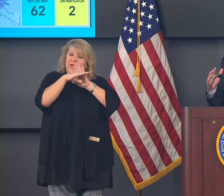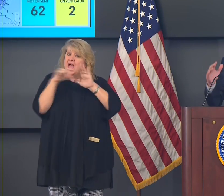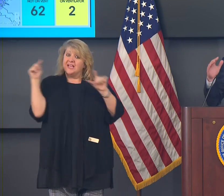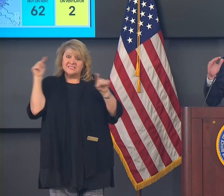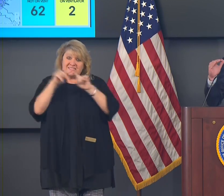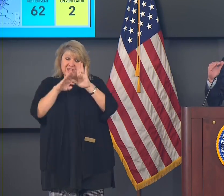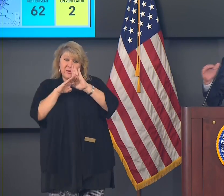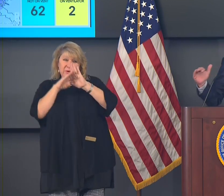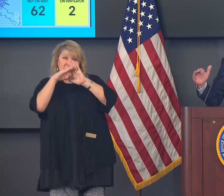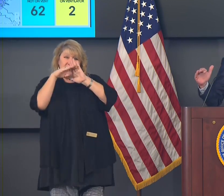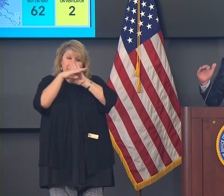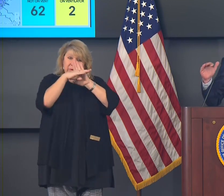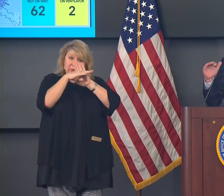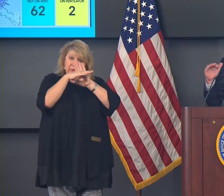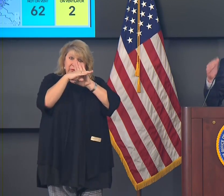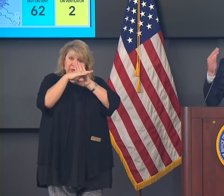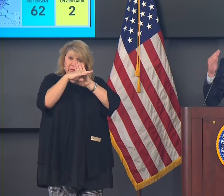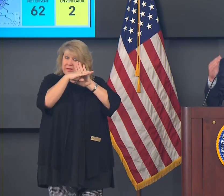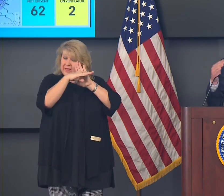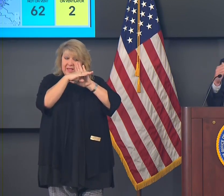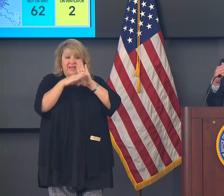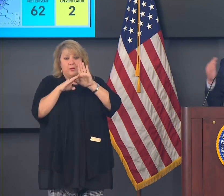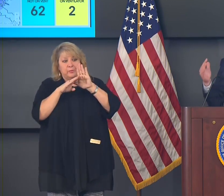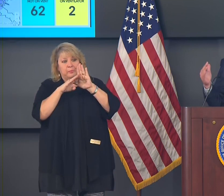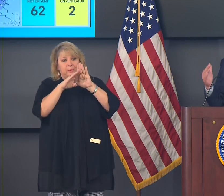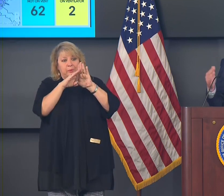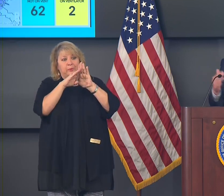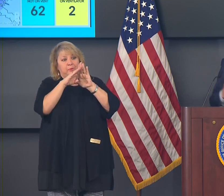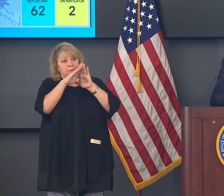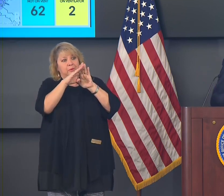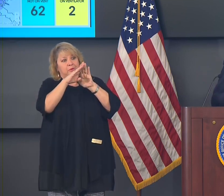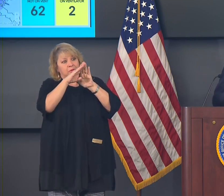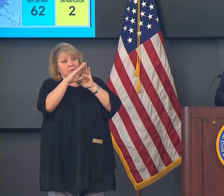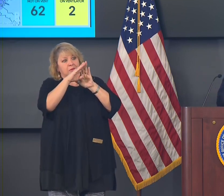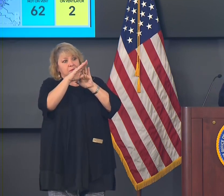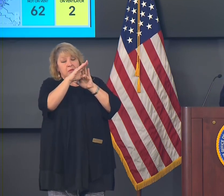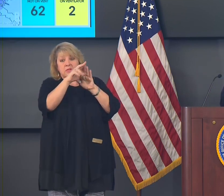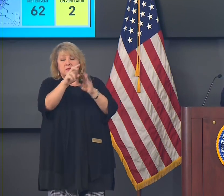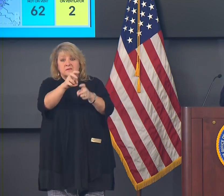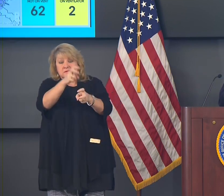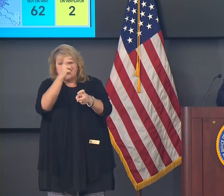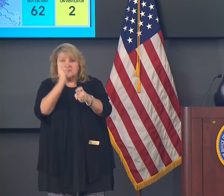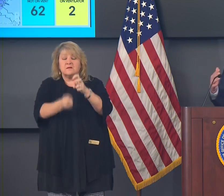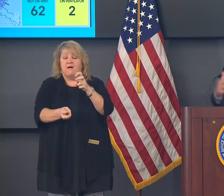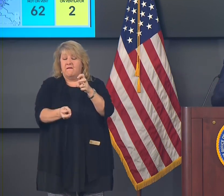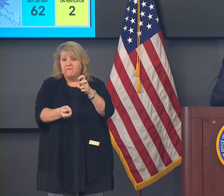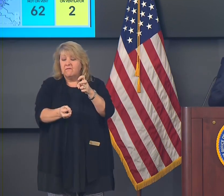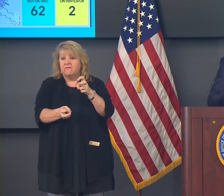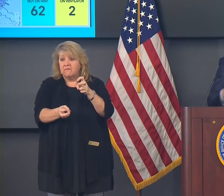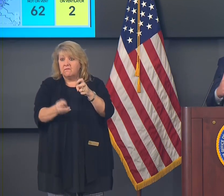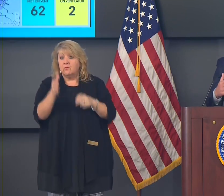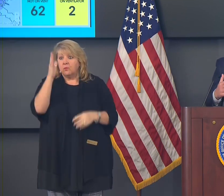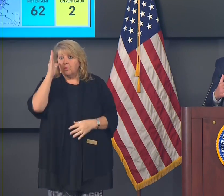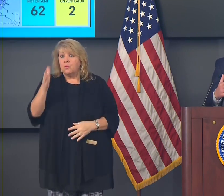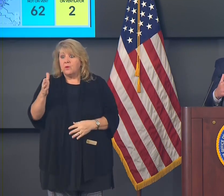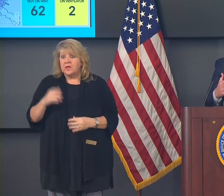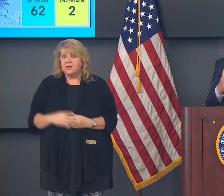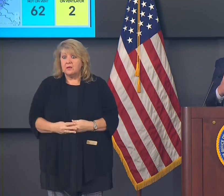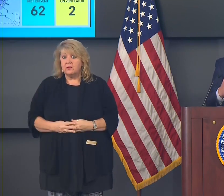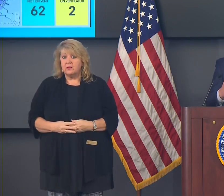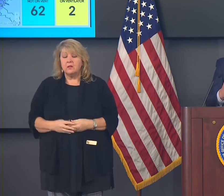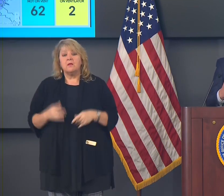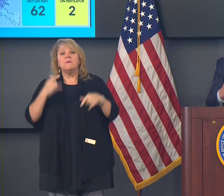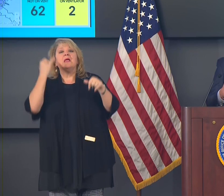And the degree to which we flatten the curve, and in fact, whether or not we're successful, is going to depend upon what every Louisianan